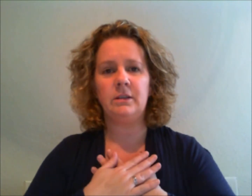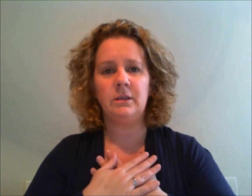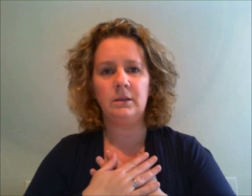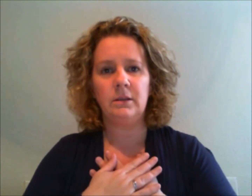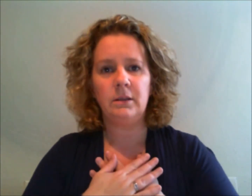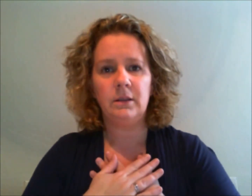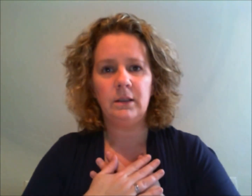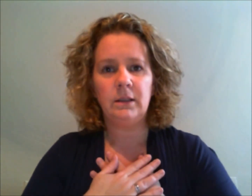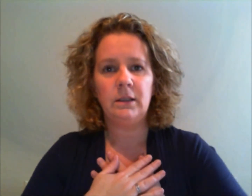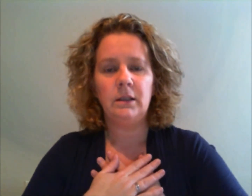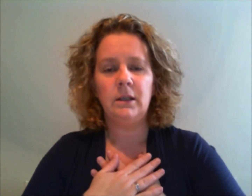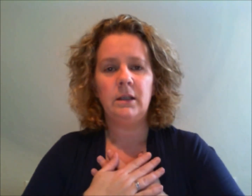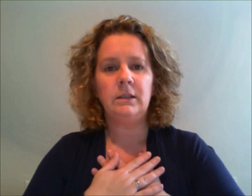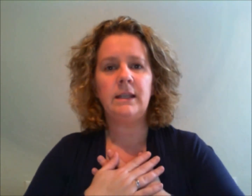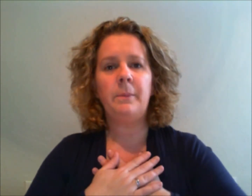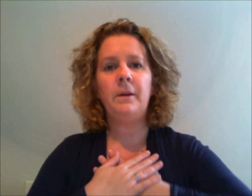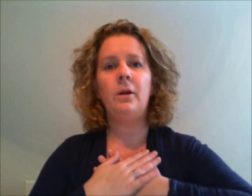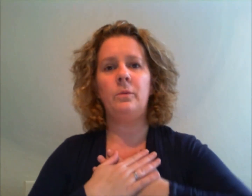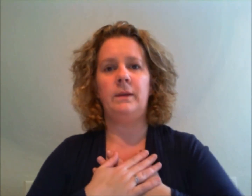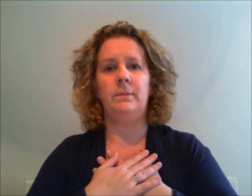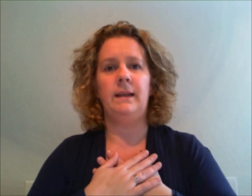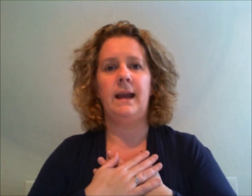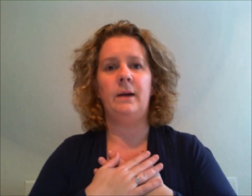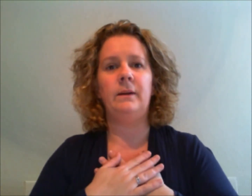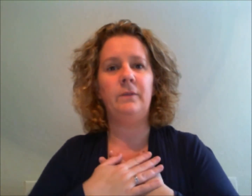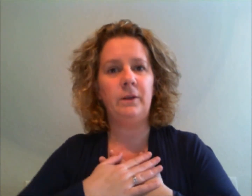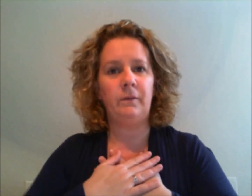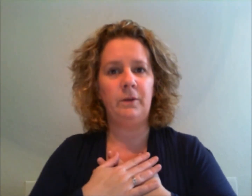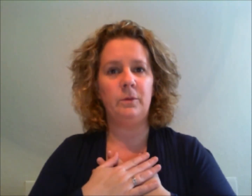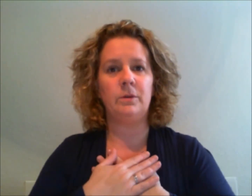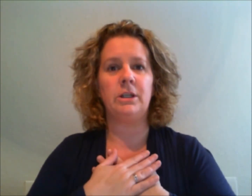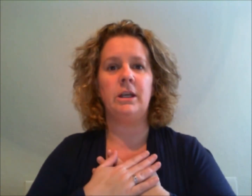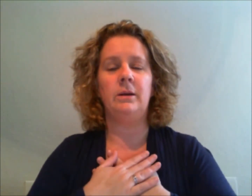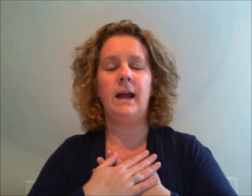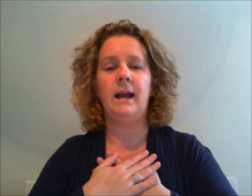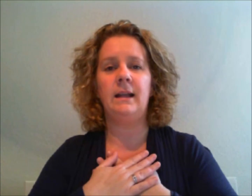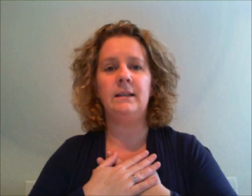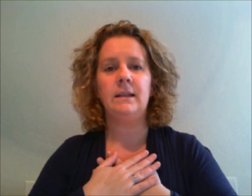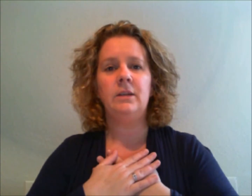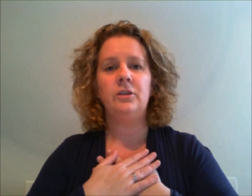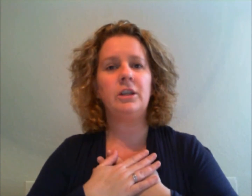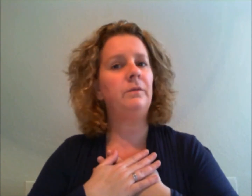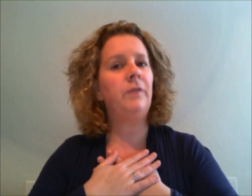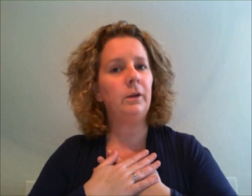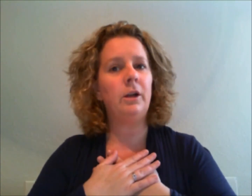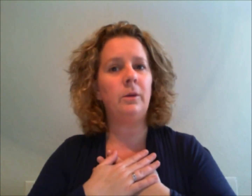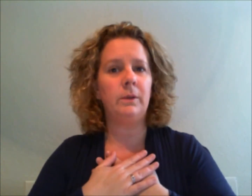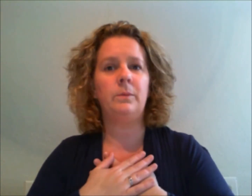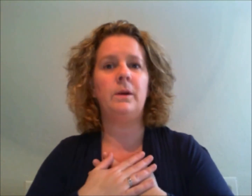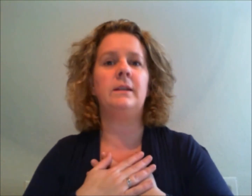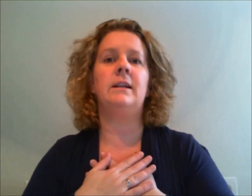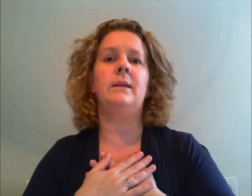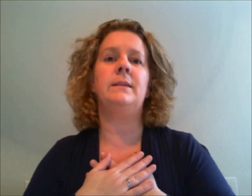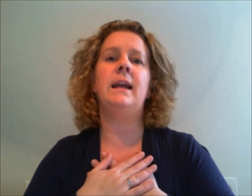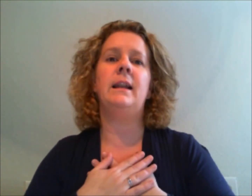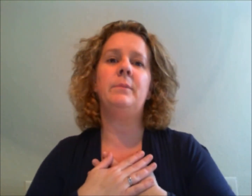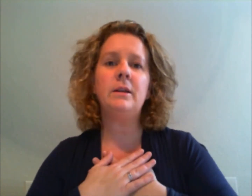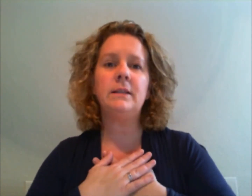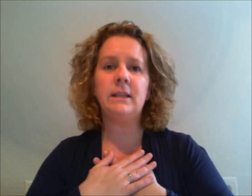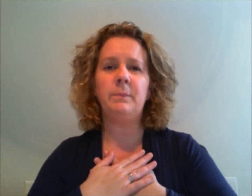tap along with me now if you if you want to and just follow along with the words that I'm saying I'm going to keep